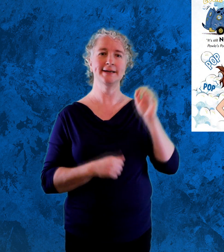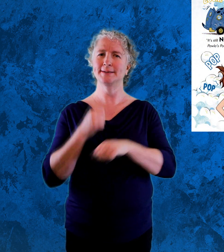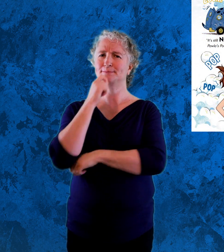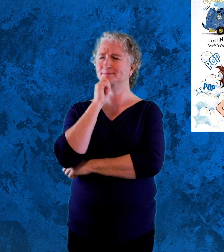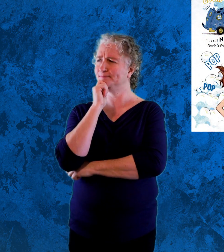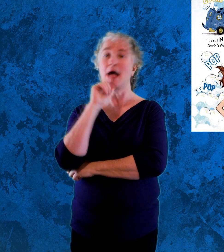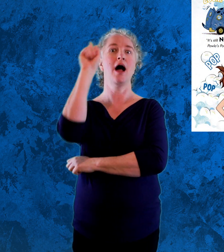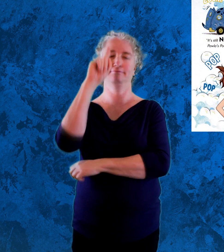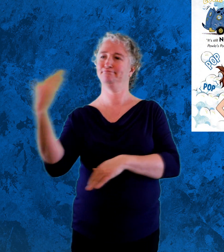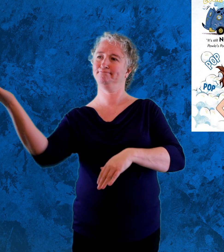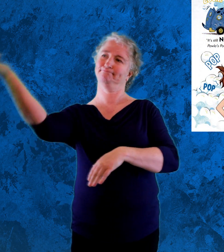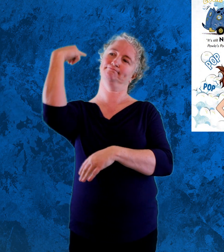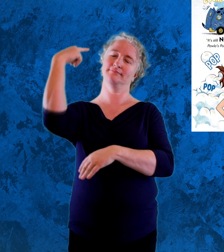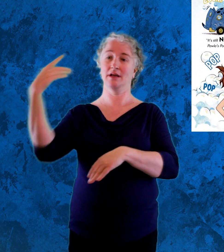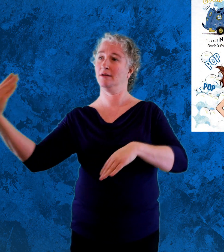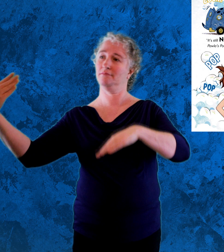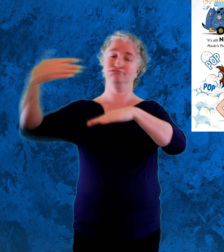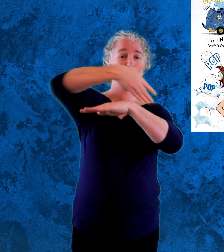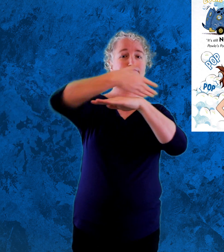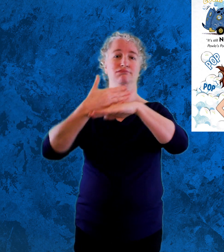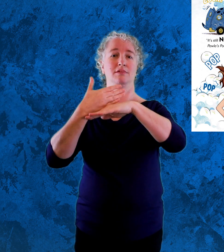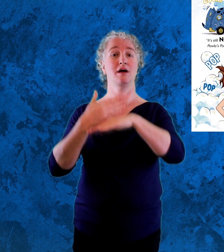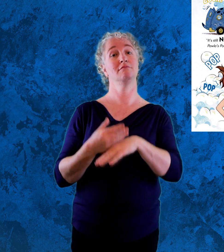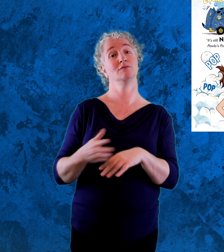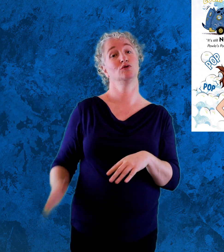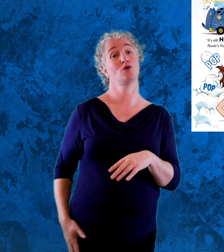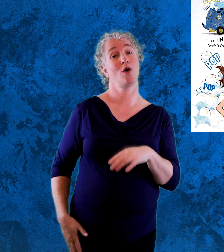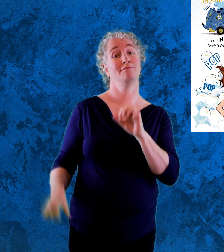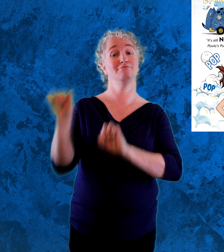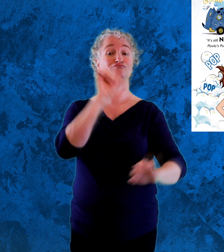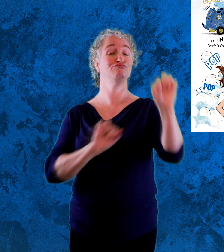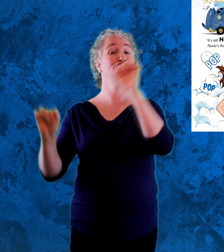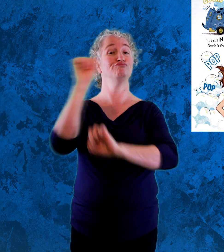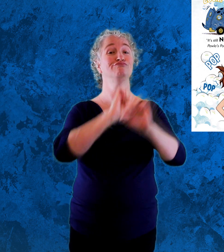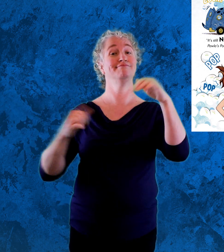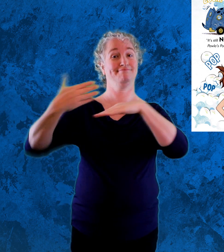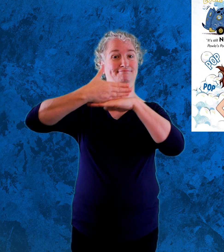Ben. So he invited Paula's pooch pampering to come and visit.